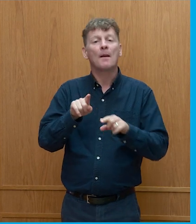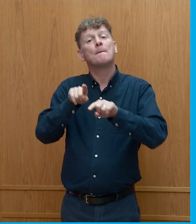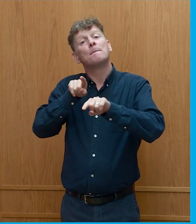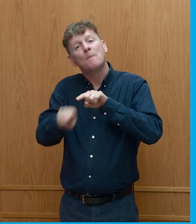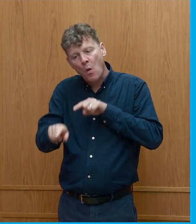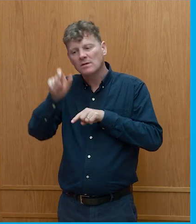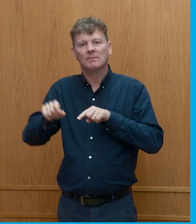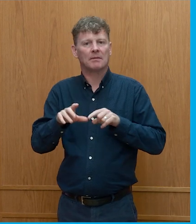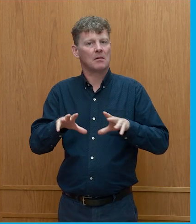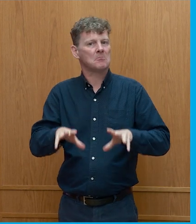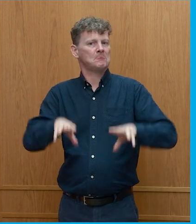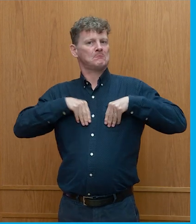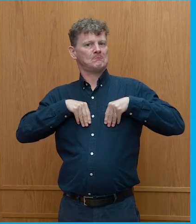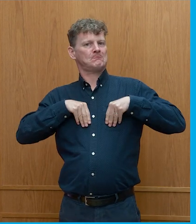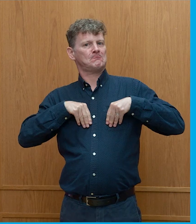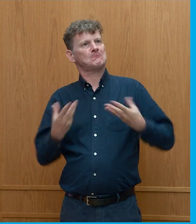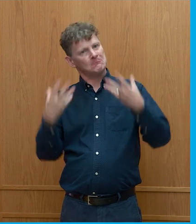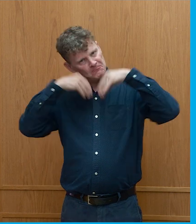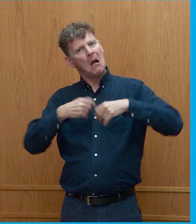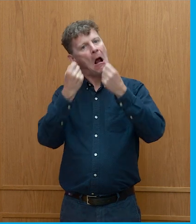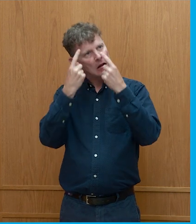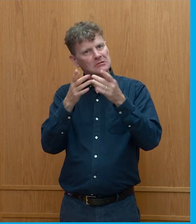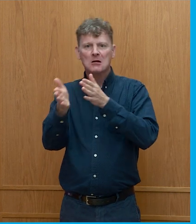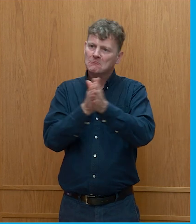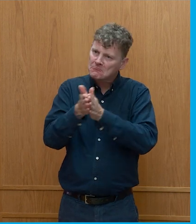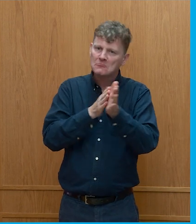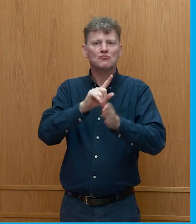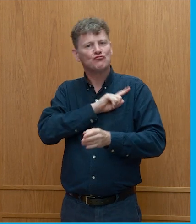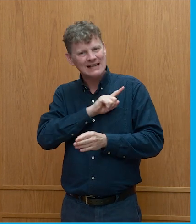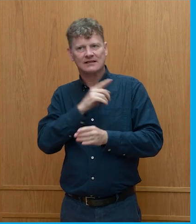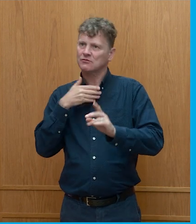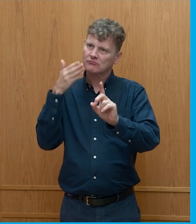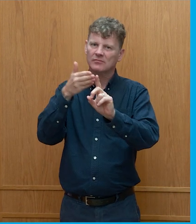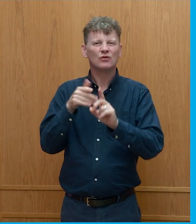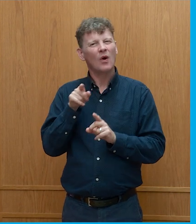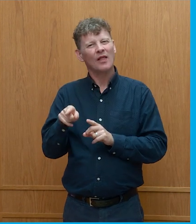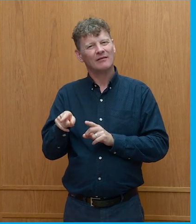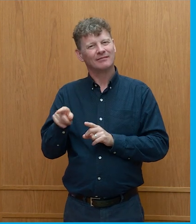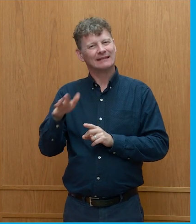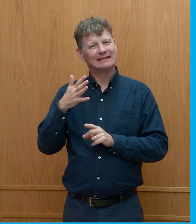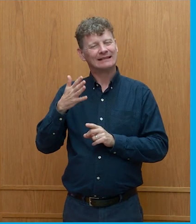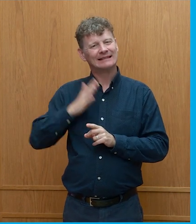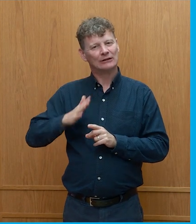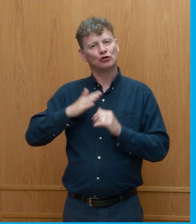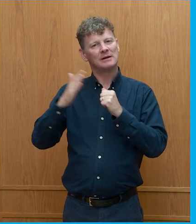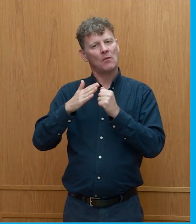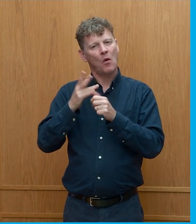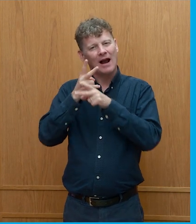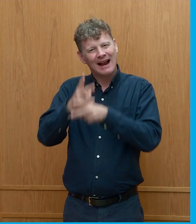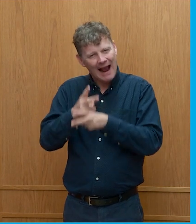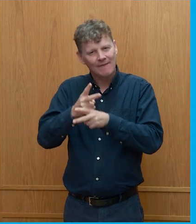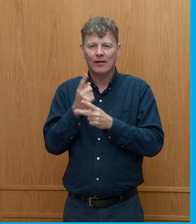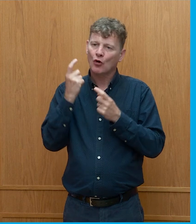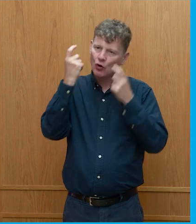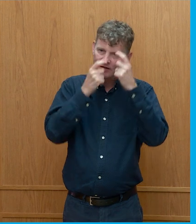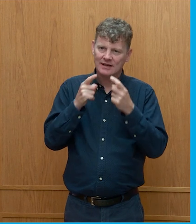come on board and understand the motivations and reasons for doing and so those areas I think we do need to be a little bit more careful and considered in